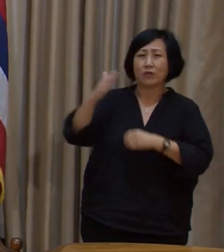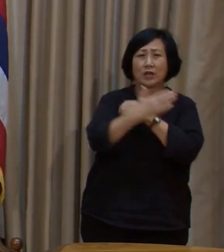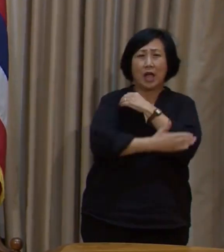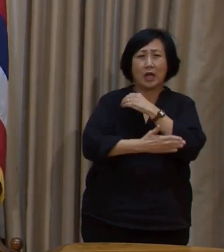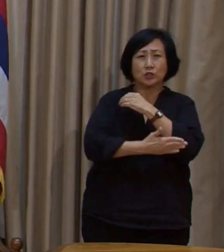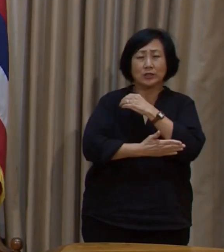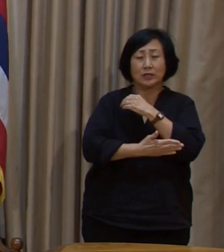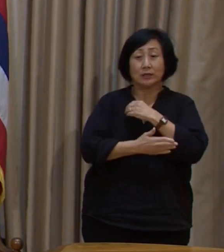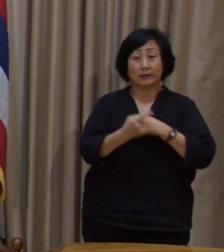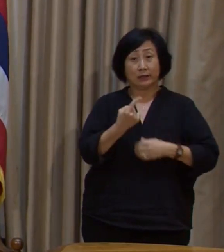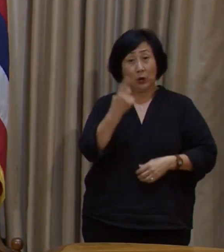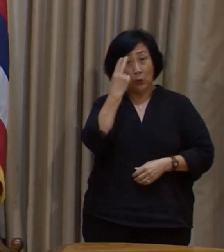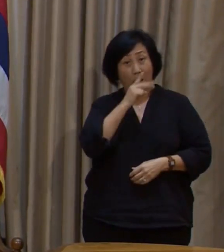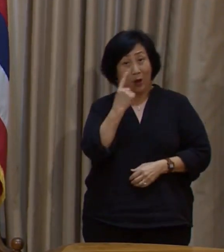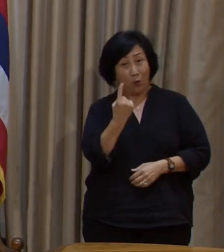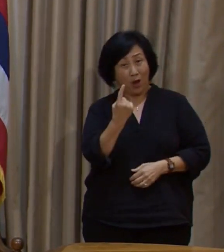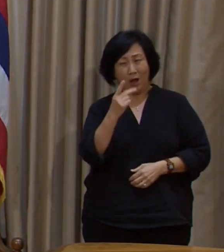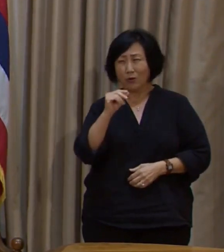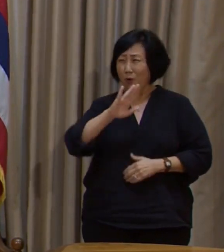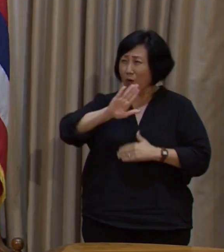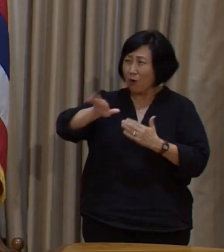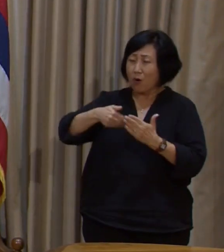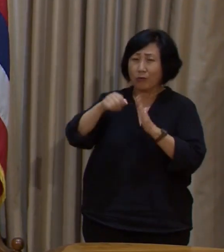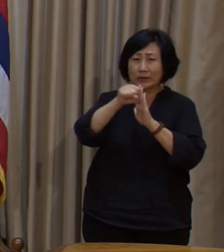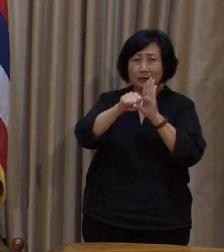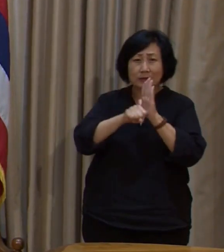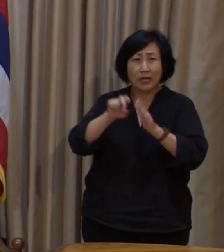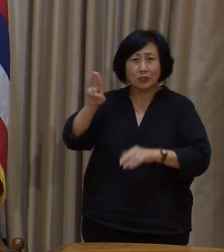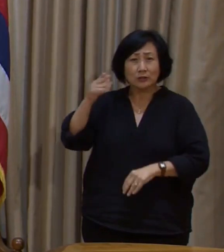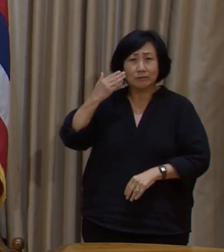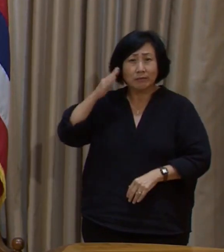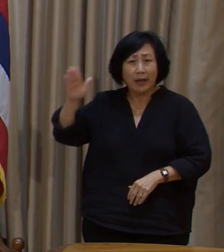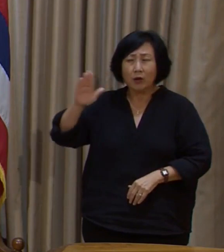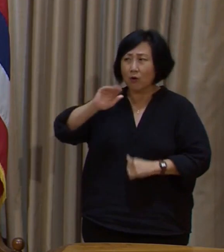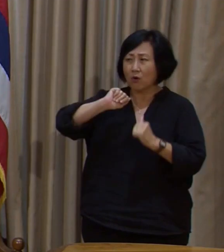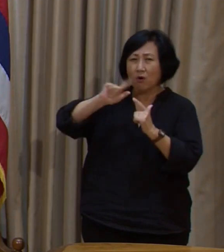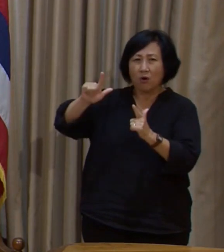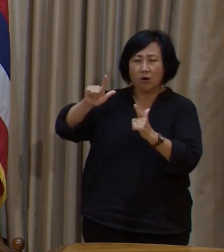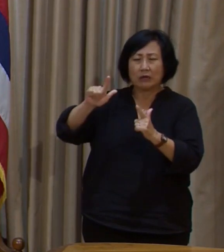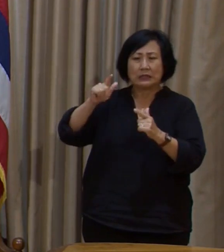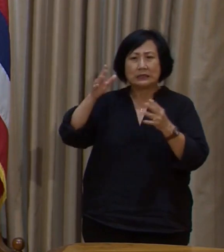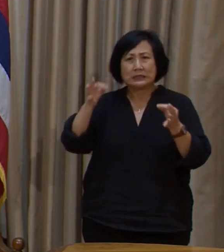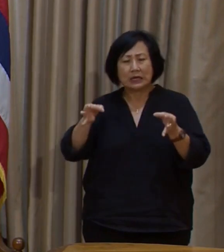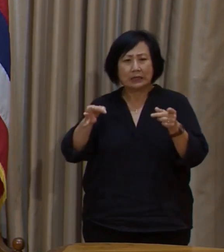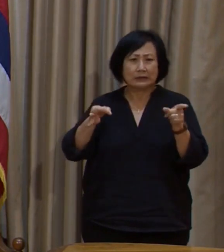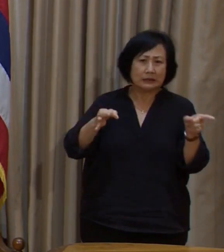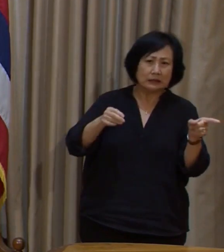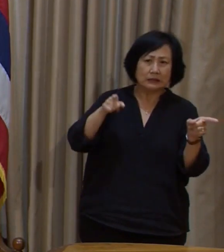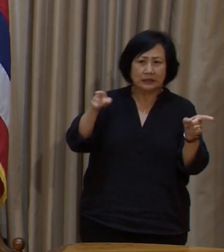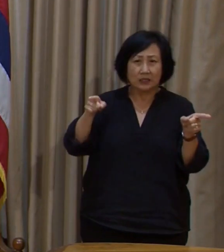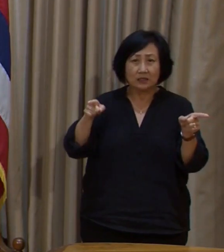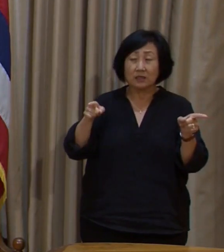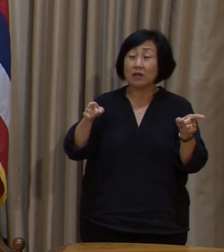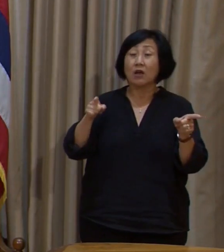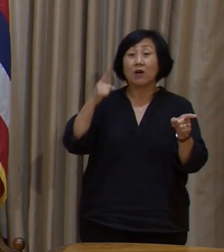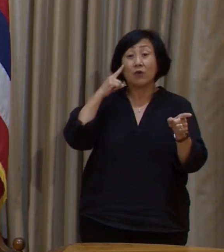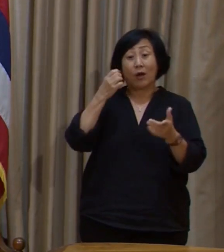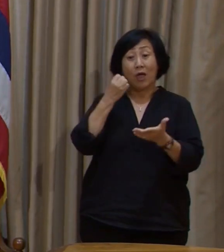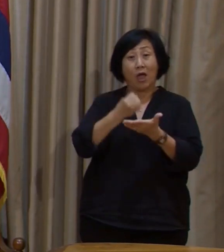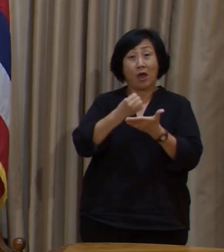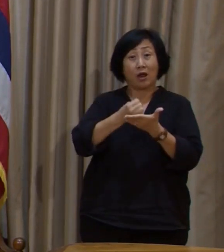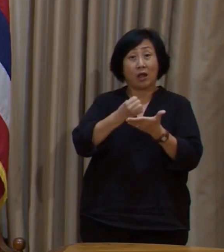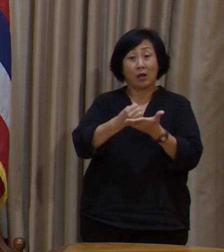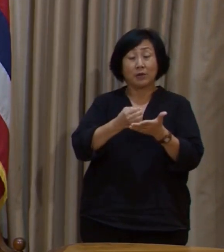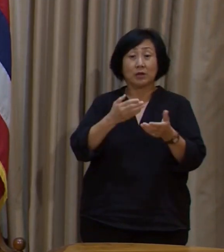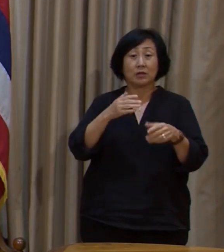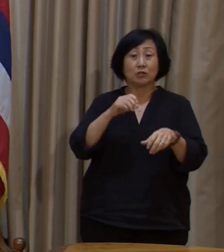Every state has had to make difficult choices. Hawaii has been amongst the hardest-hit states in terms of lost